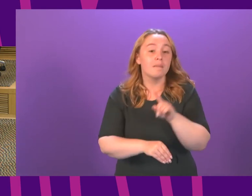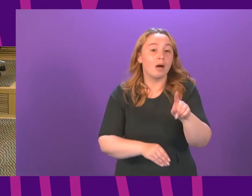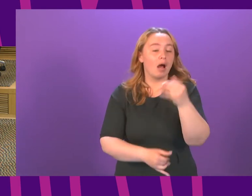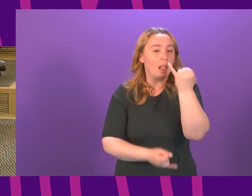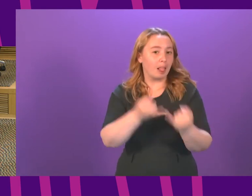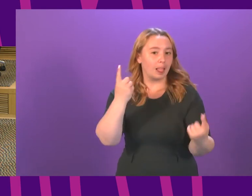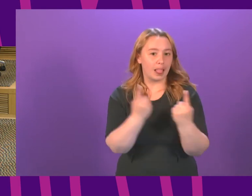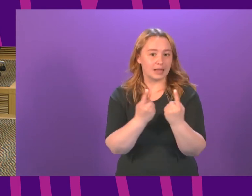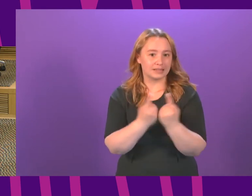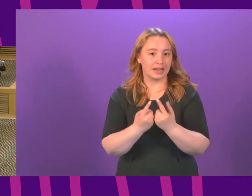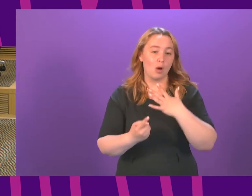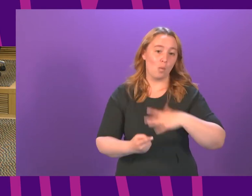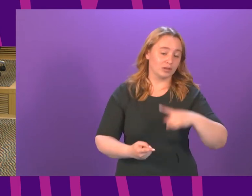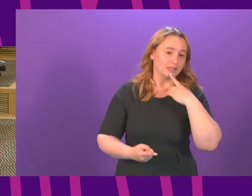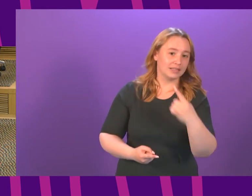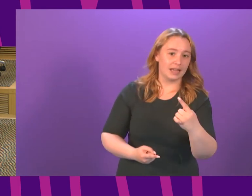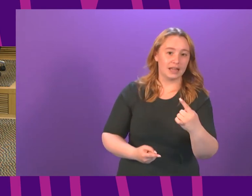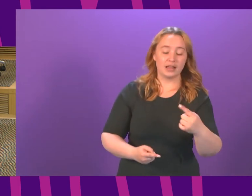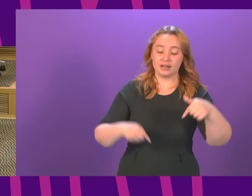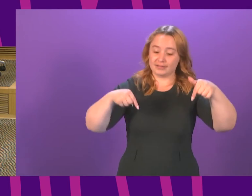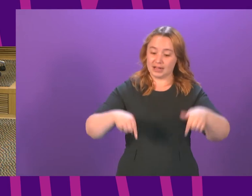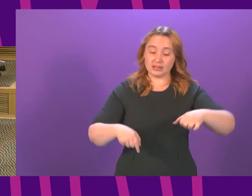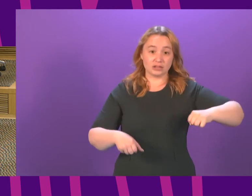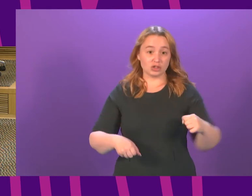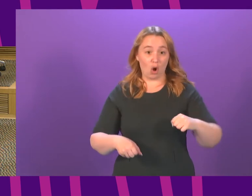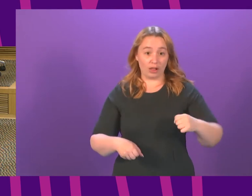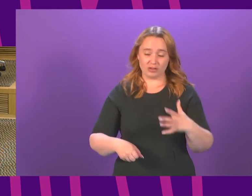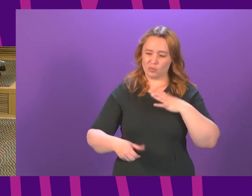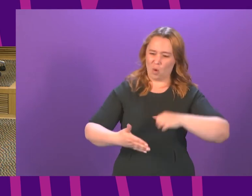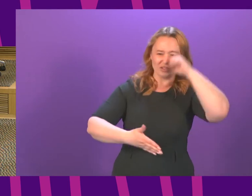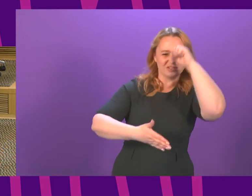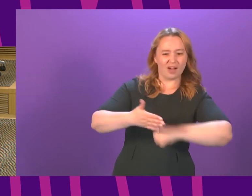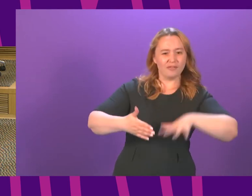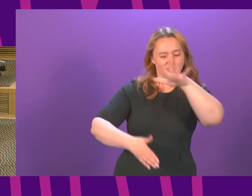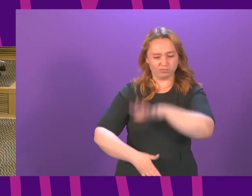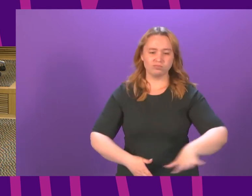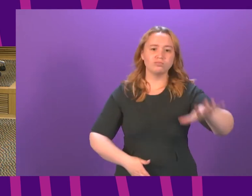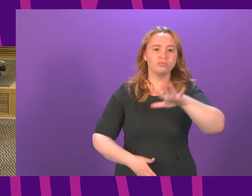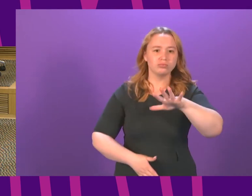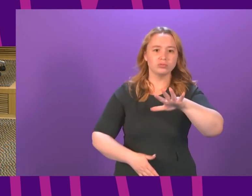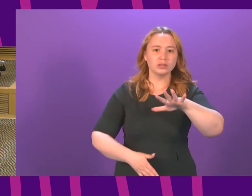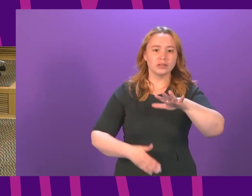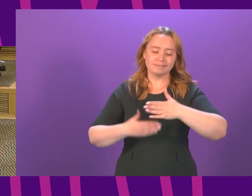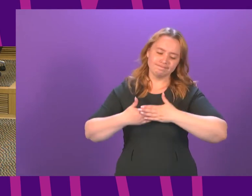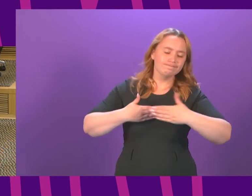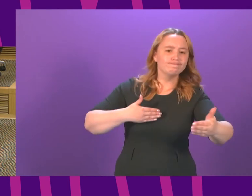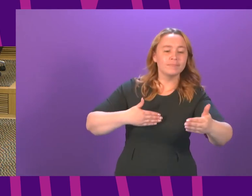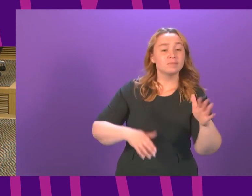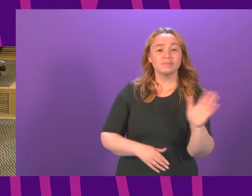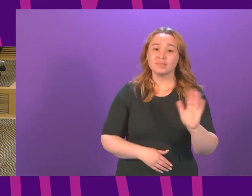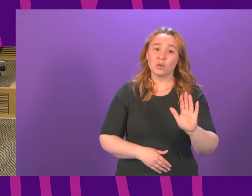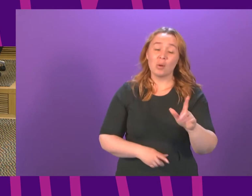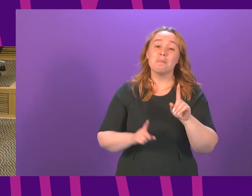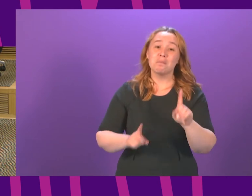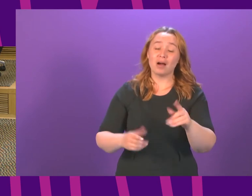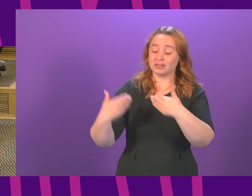do not want to keep a single part of this country in tougher restrictions or any restrictions for longer than necessary but I do have